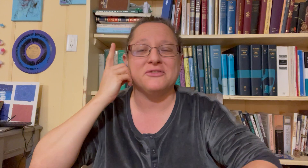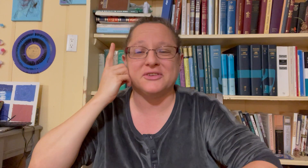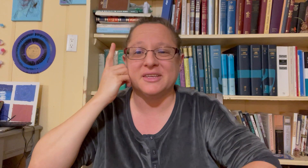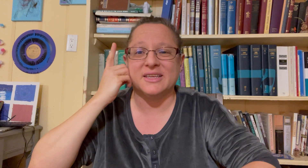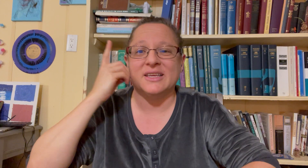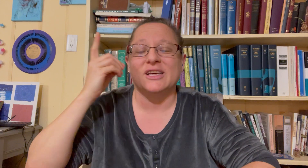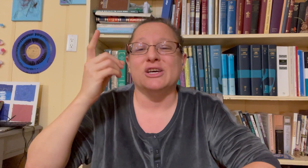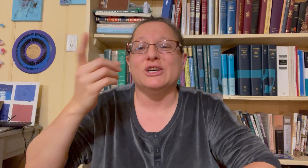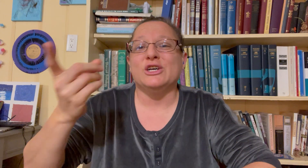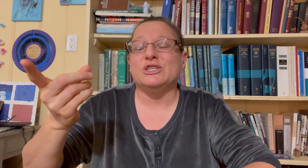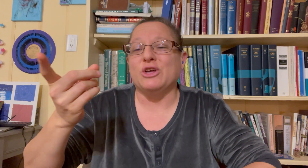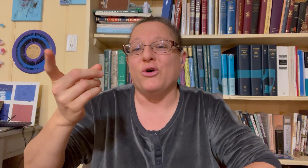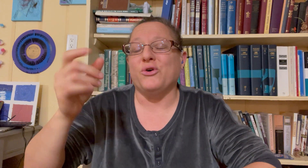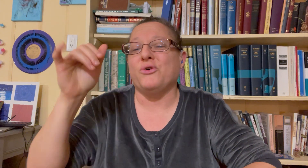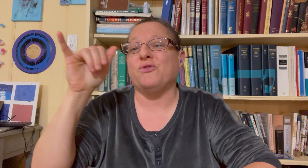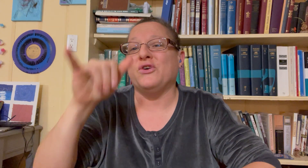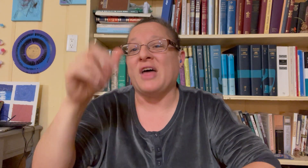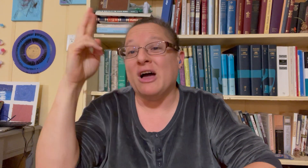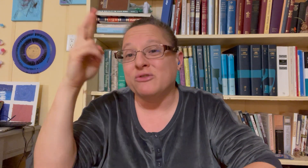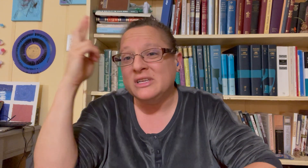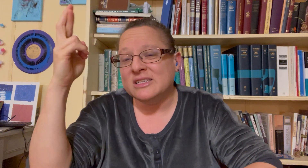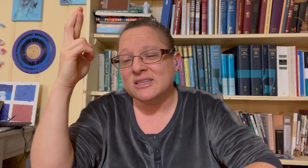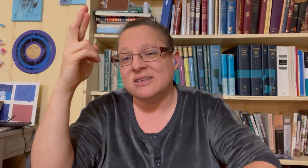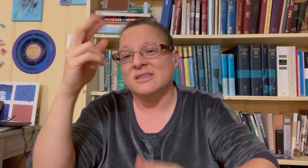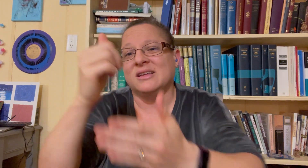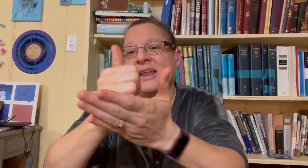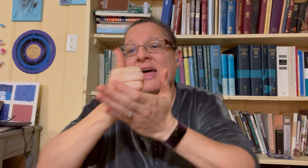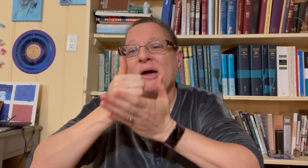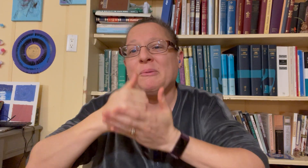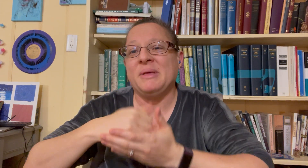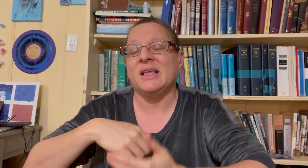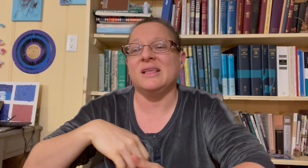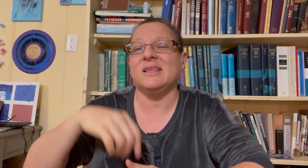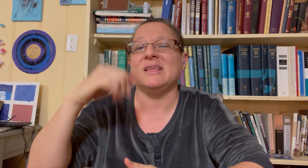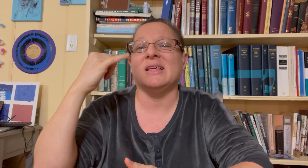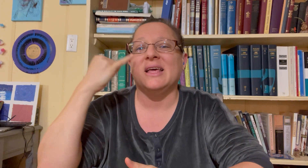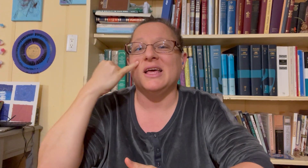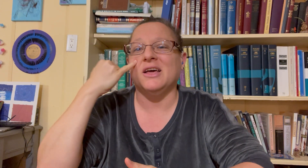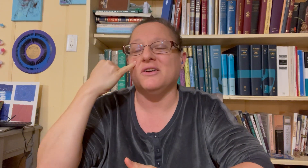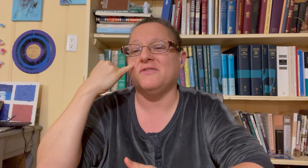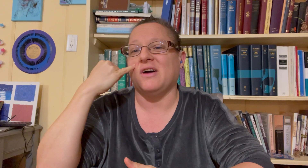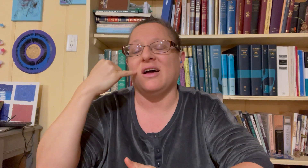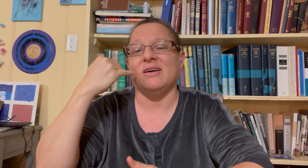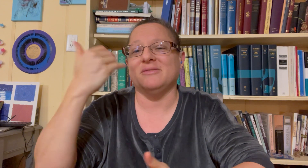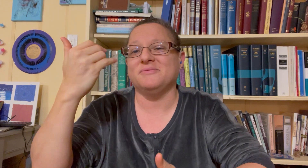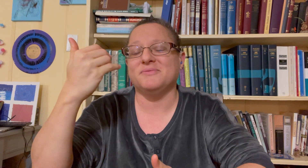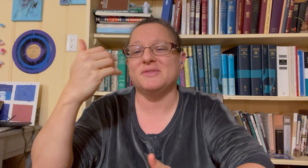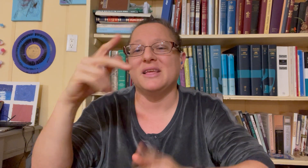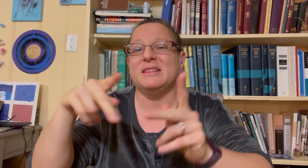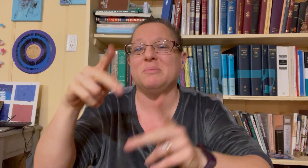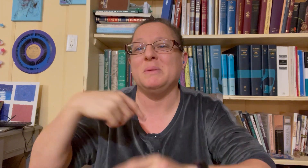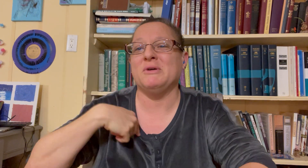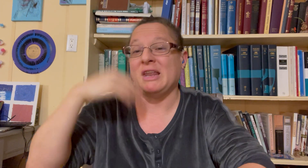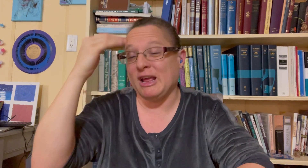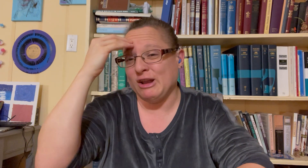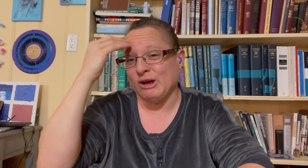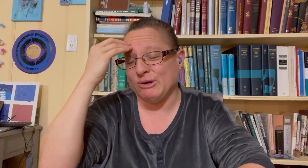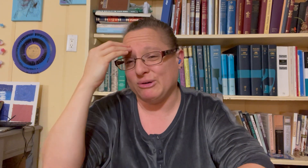so for that reason it's gonna help me if uh the people that I know